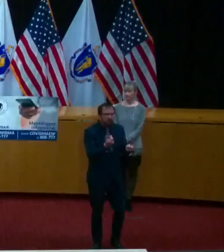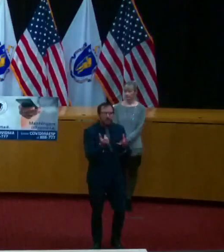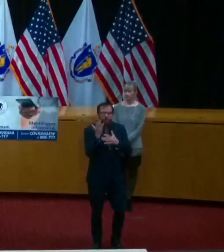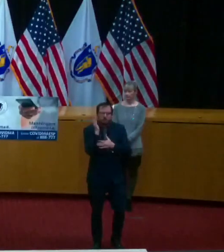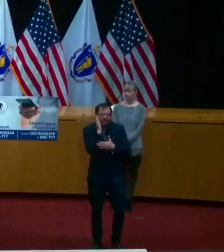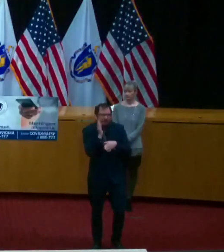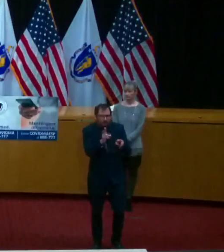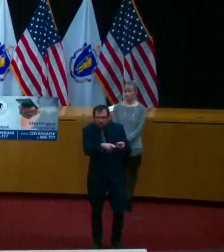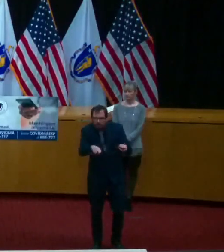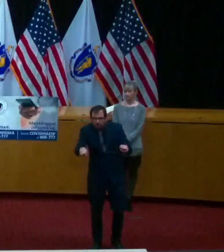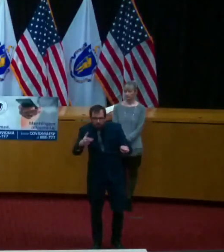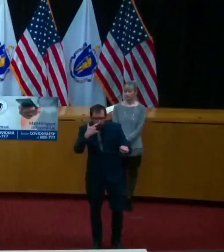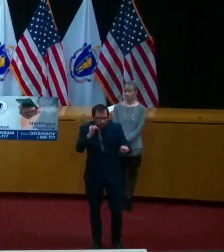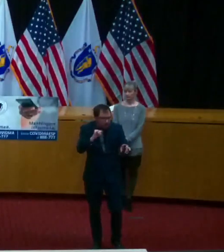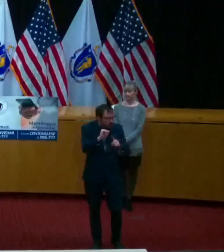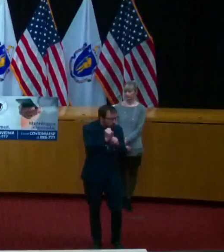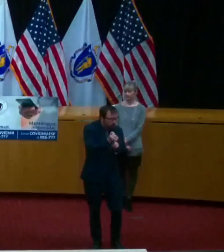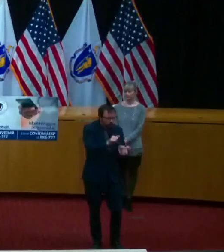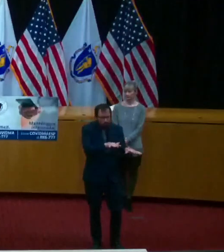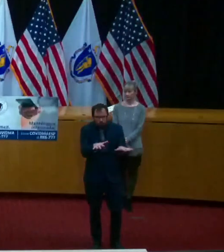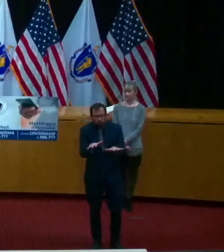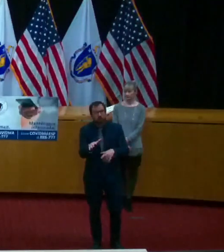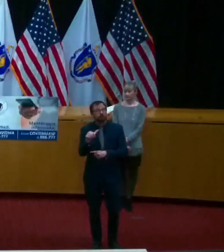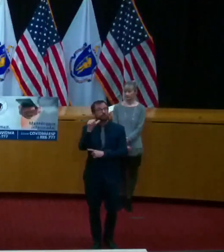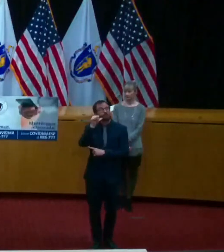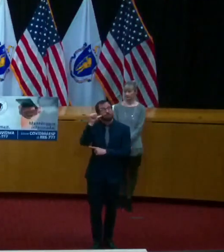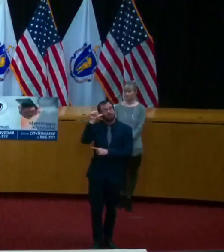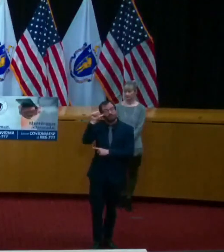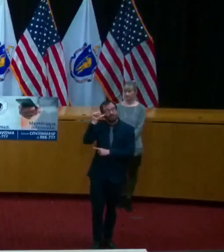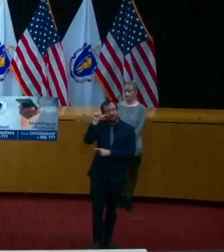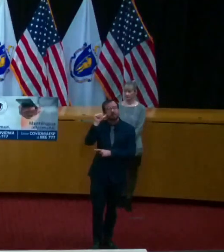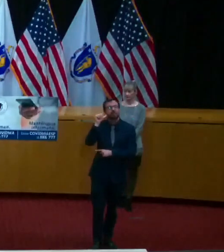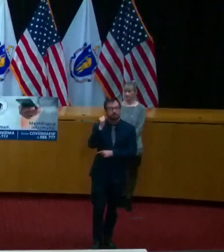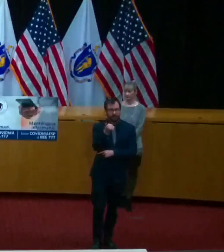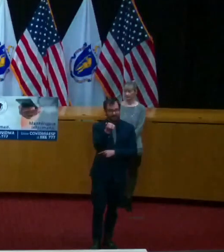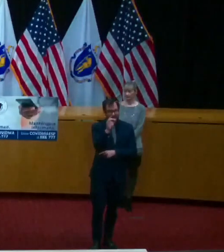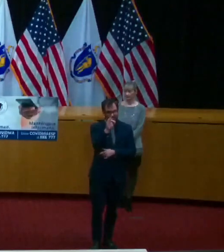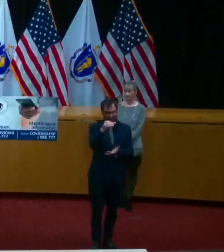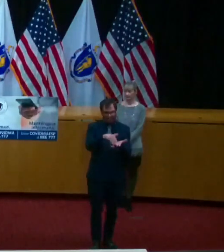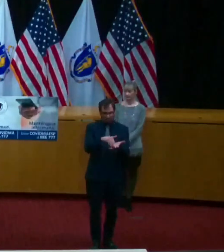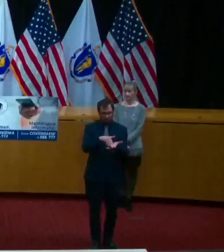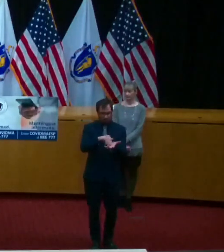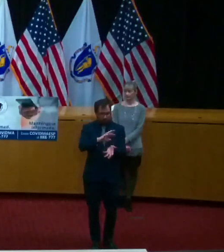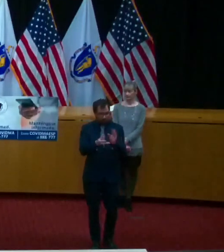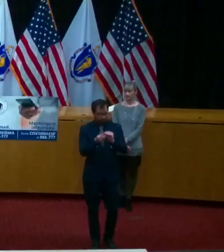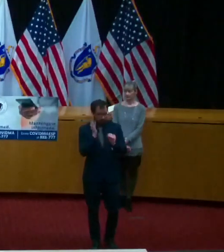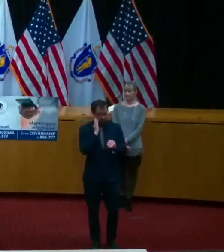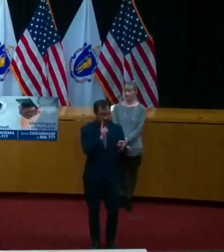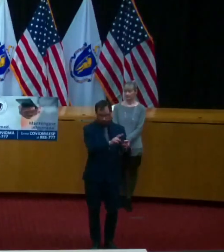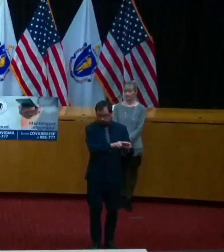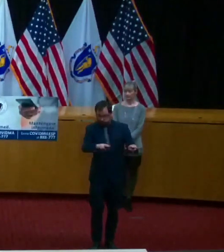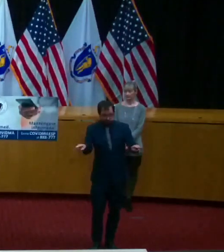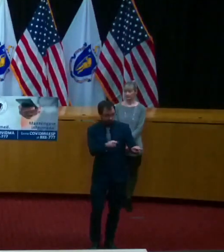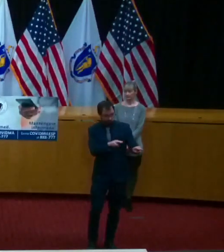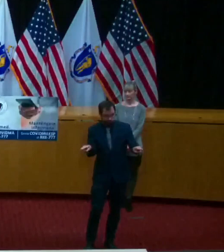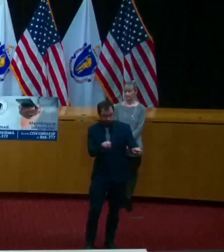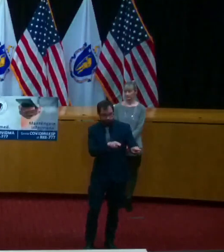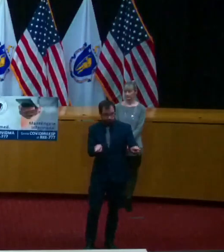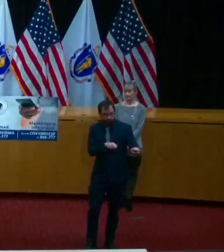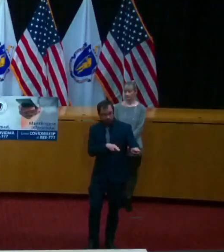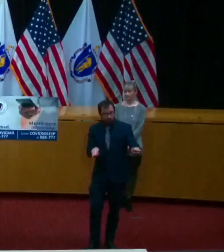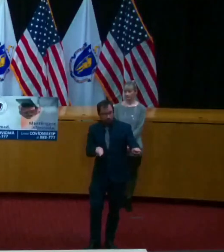available beds statewide approximately 3 800 beds are occupied for patients with covet 19